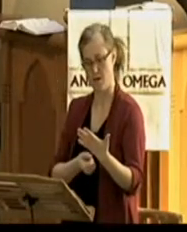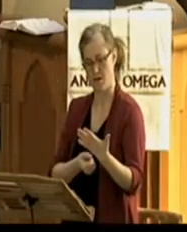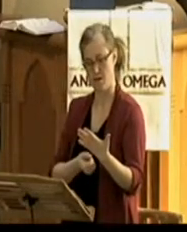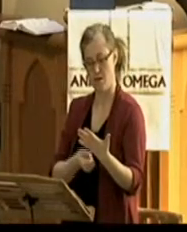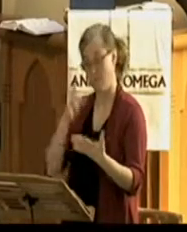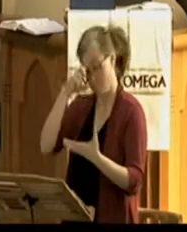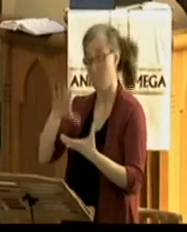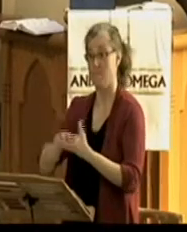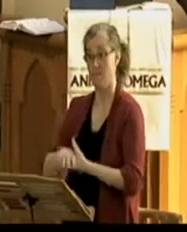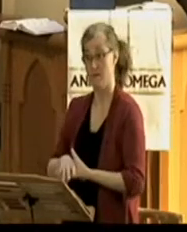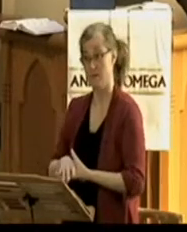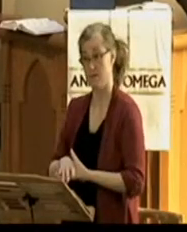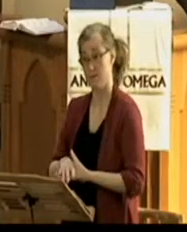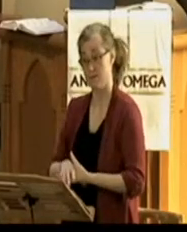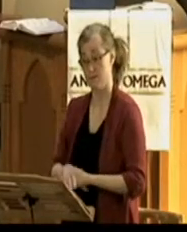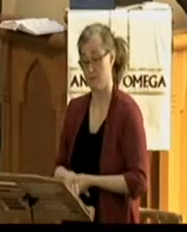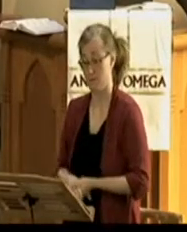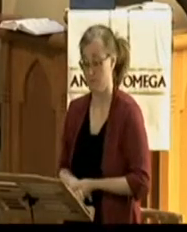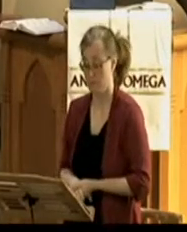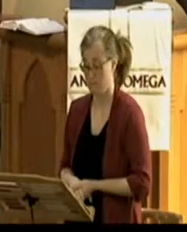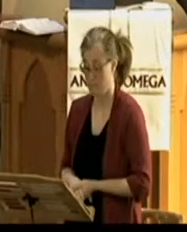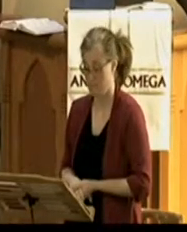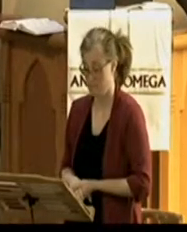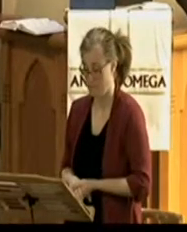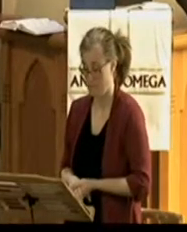is the gracious, risen Lord Jesus Christ.